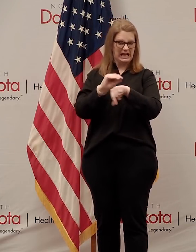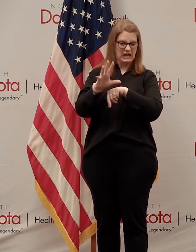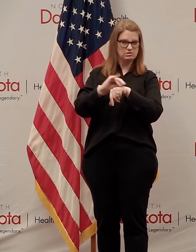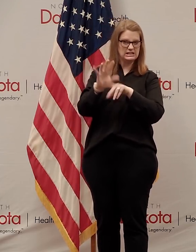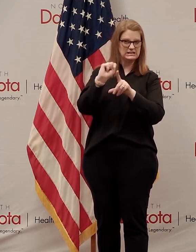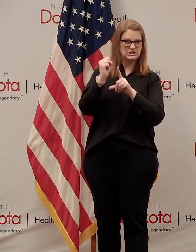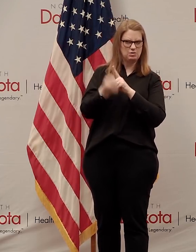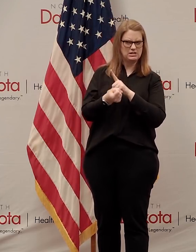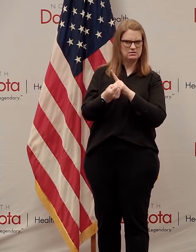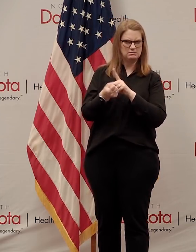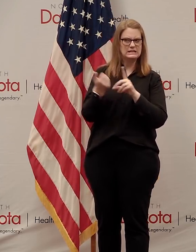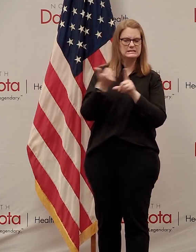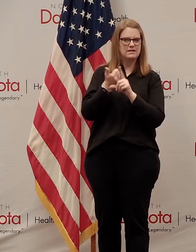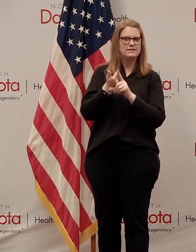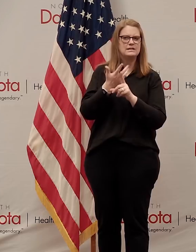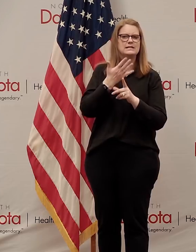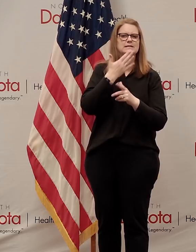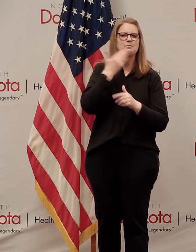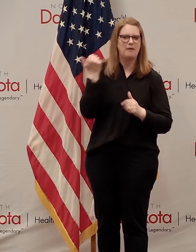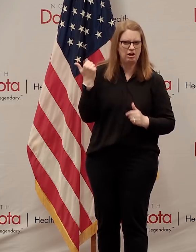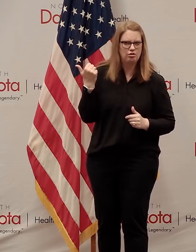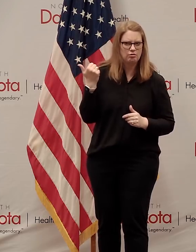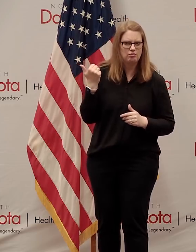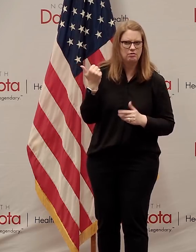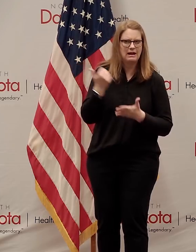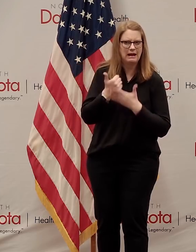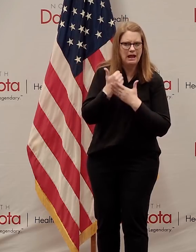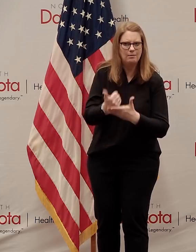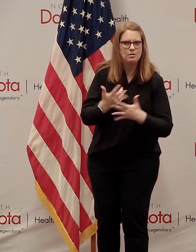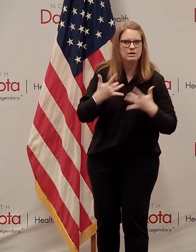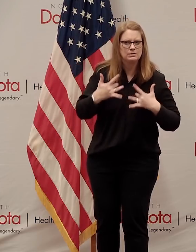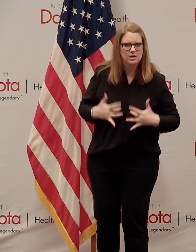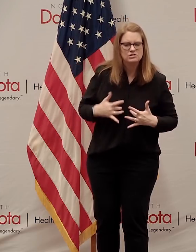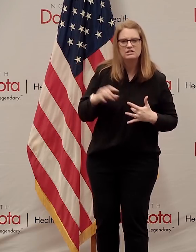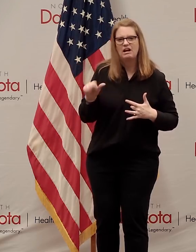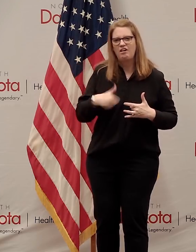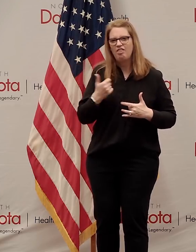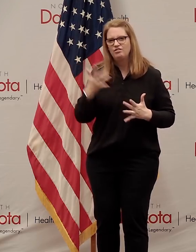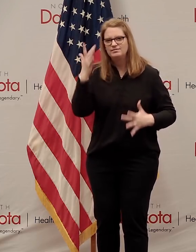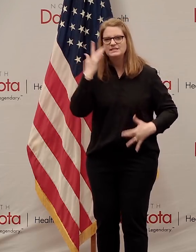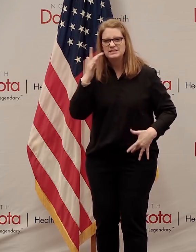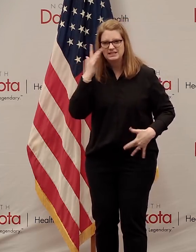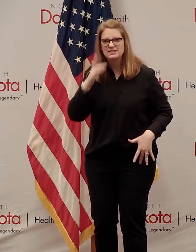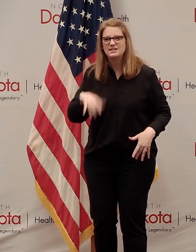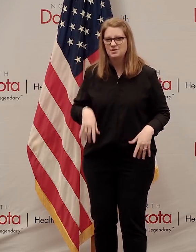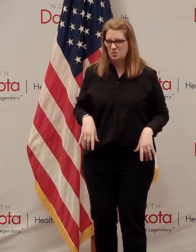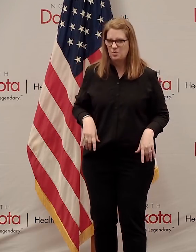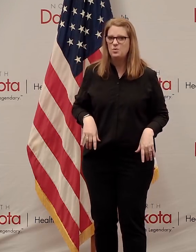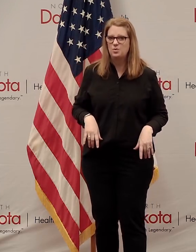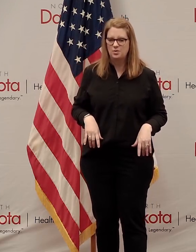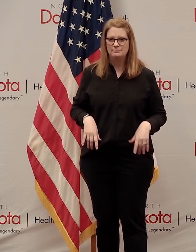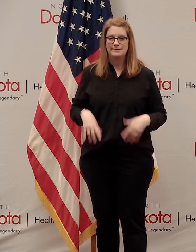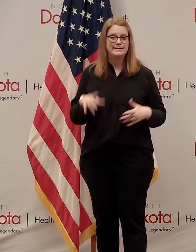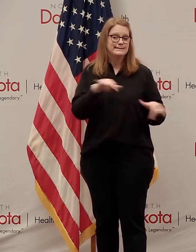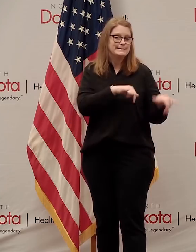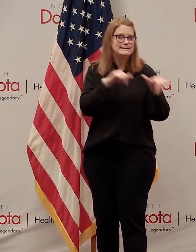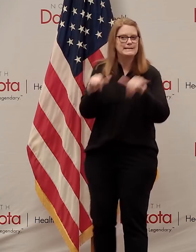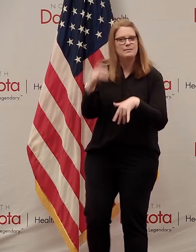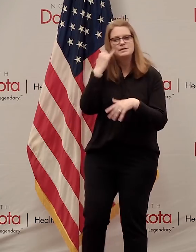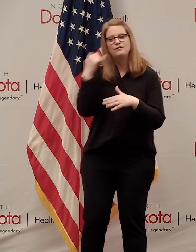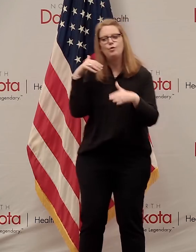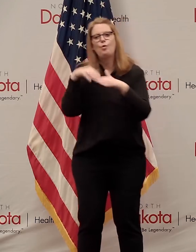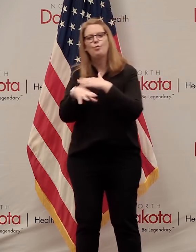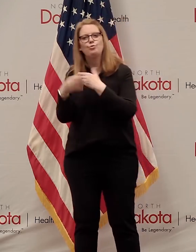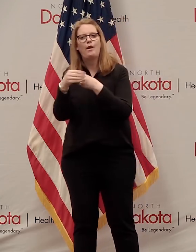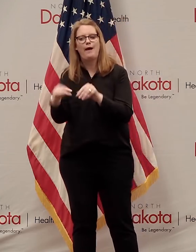some cases more effective at treating depression and other dangerous diseases as traditional face-to-face meetings.